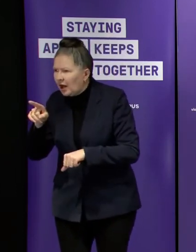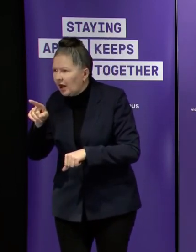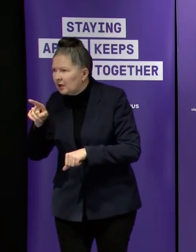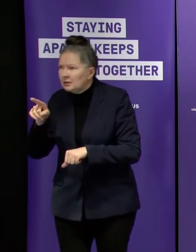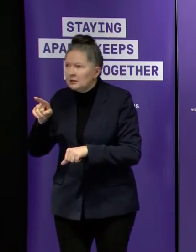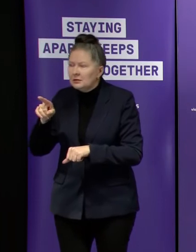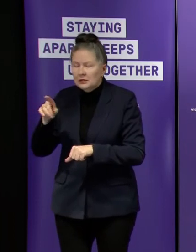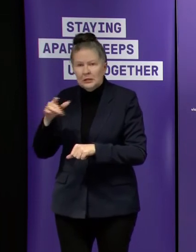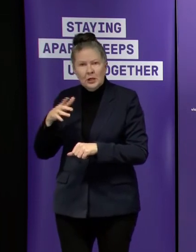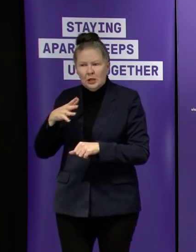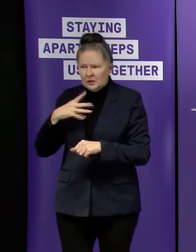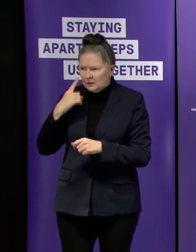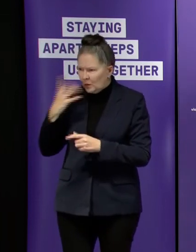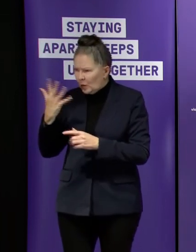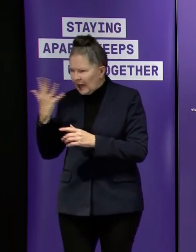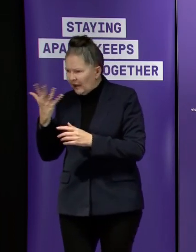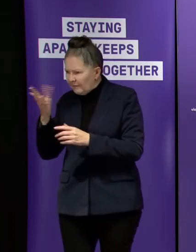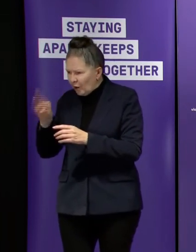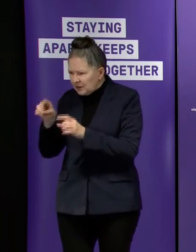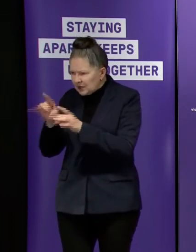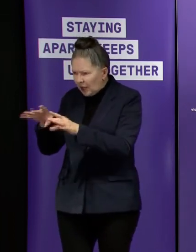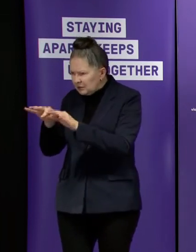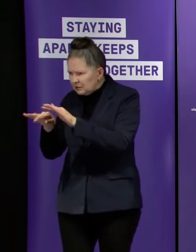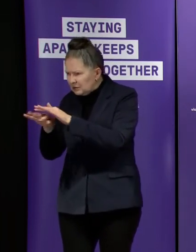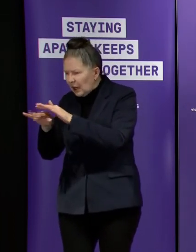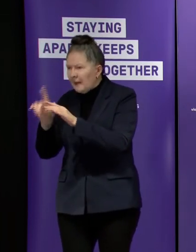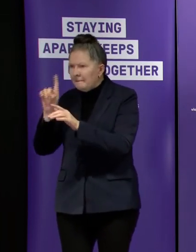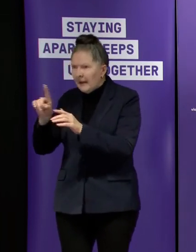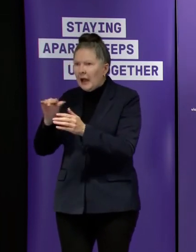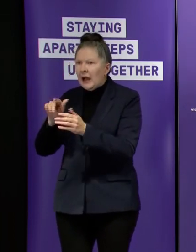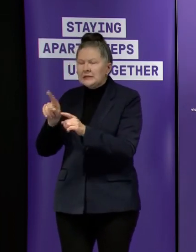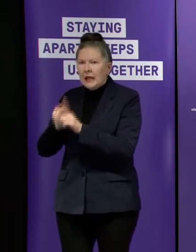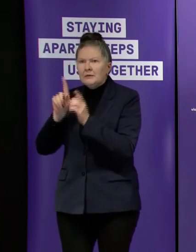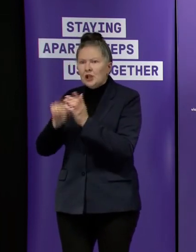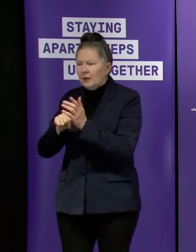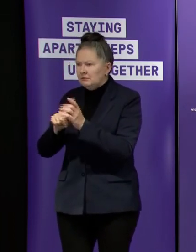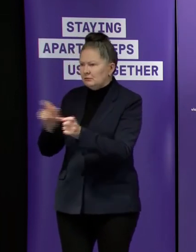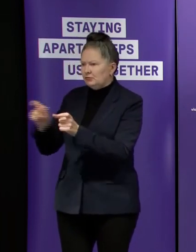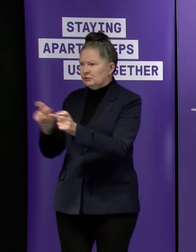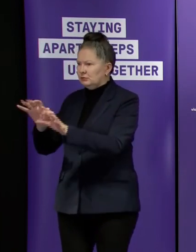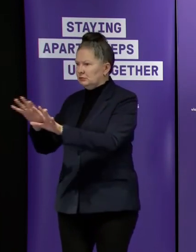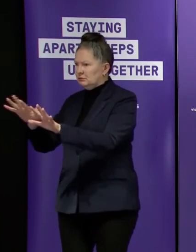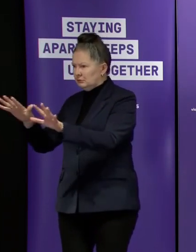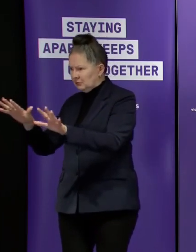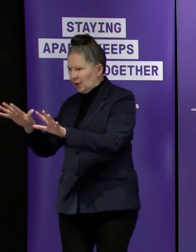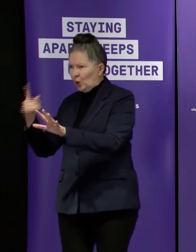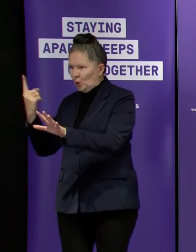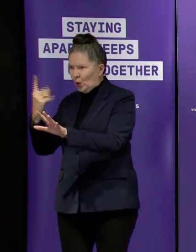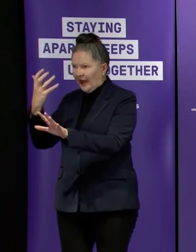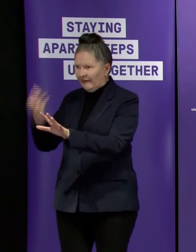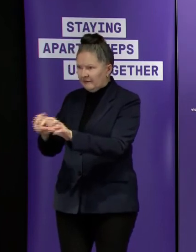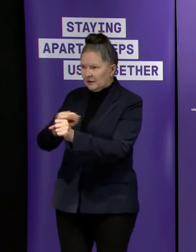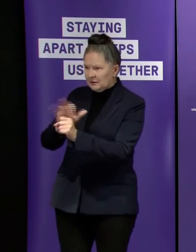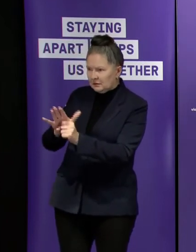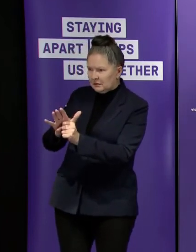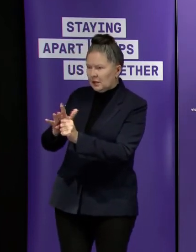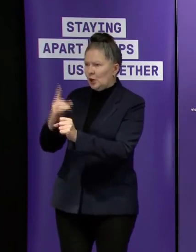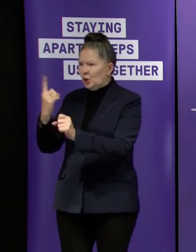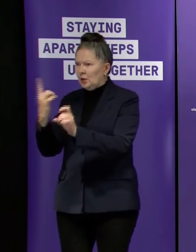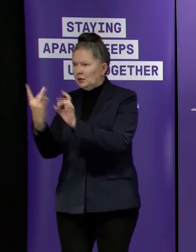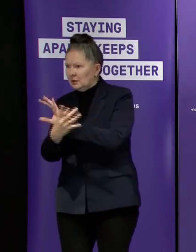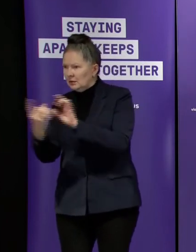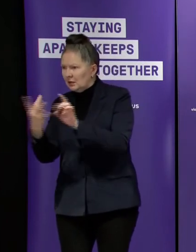with root cause as well as proper public health treatment for those who might be impacted and then the health service response beyond that